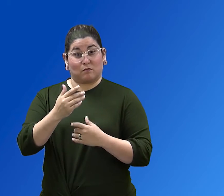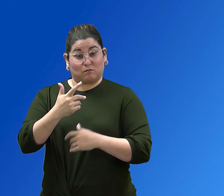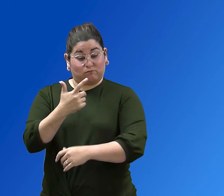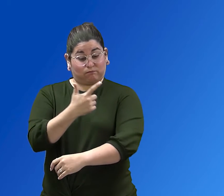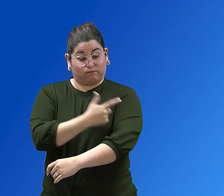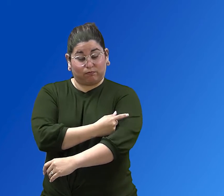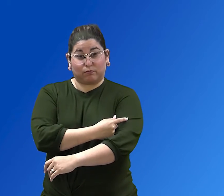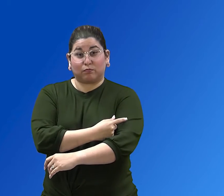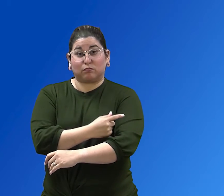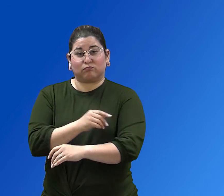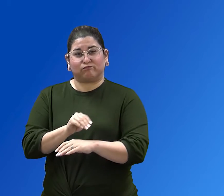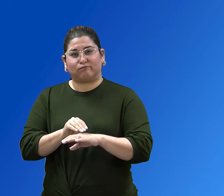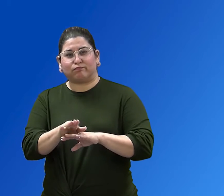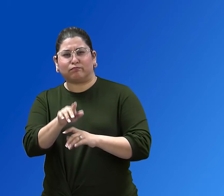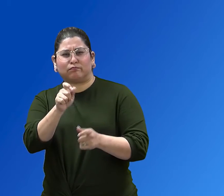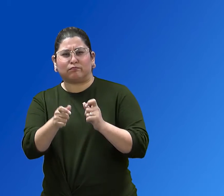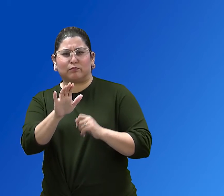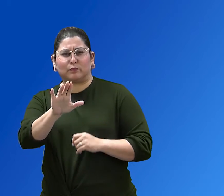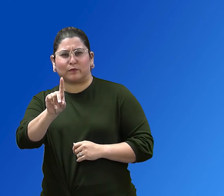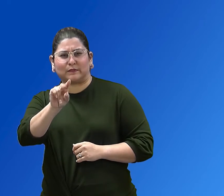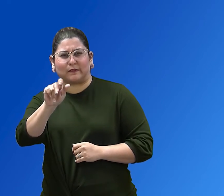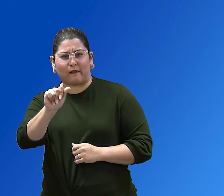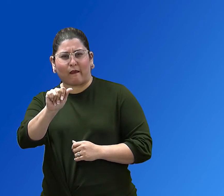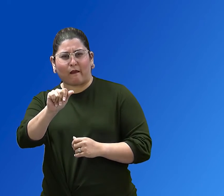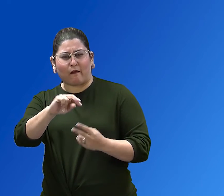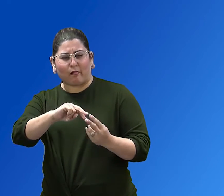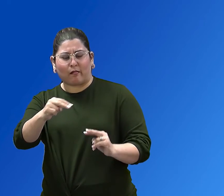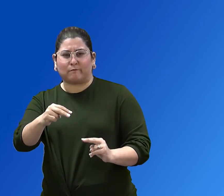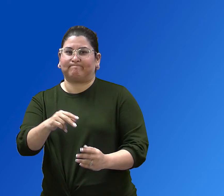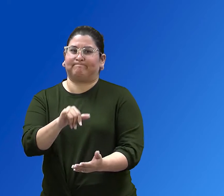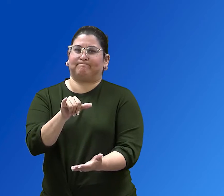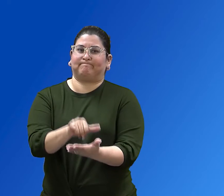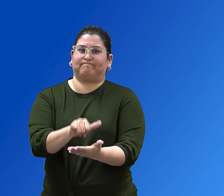COVID-19 vaccines do not affect your DNA.